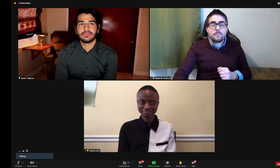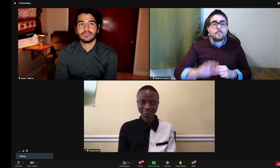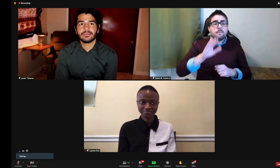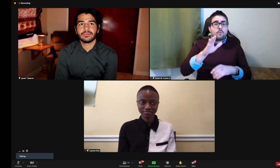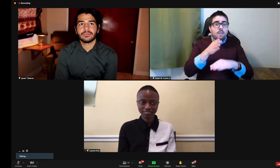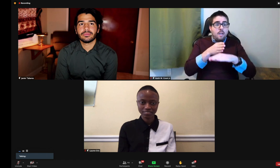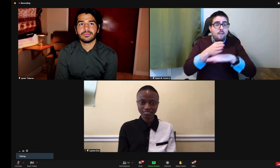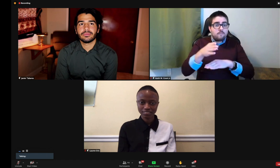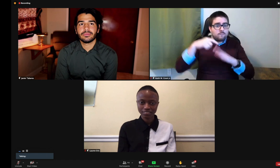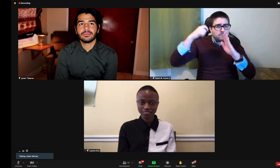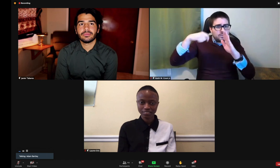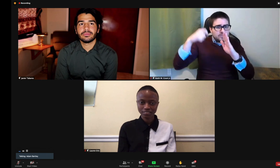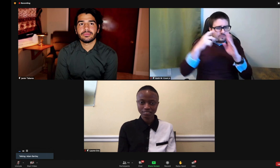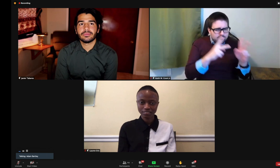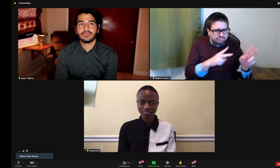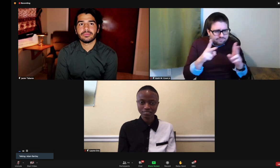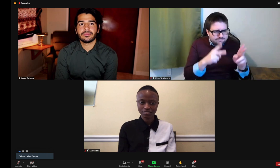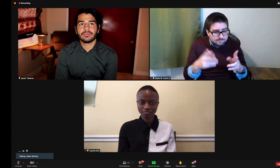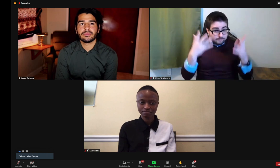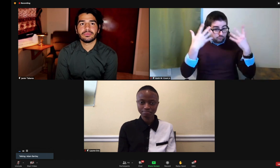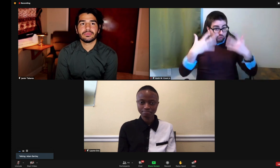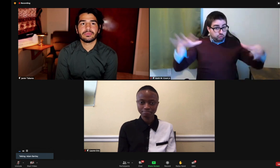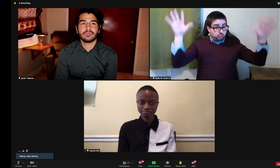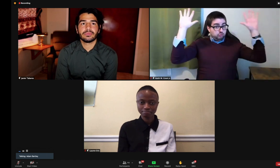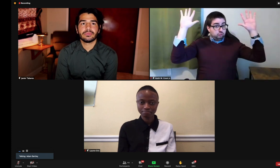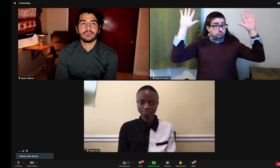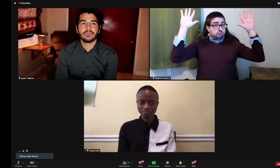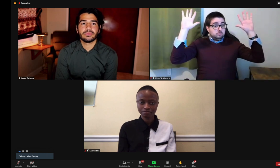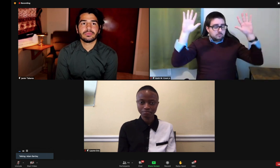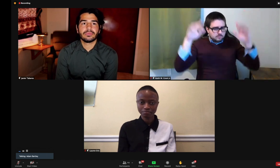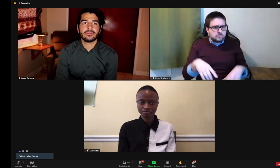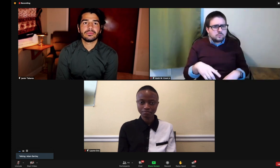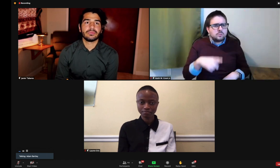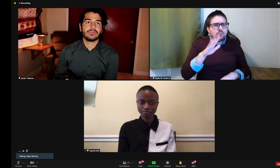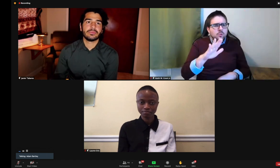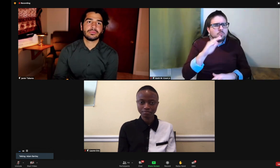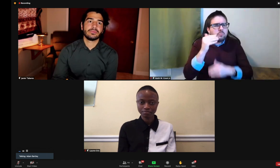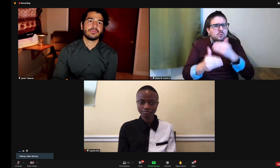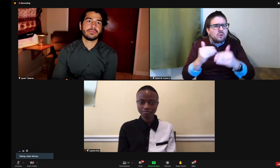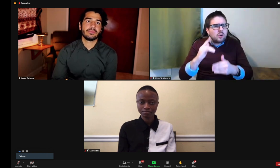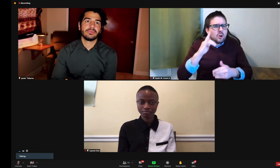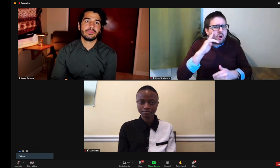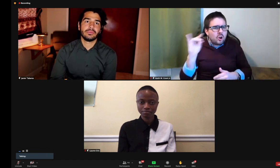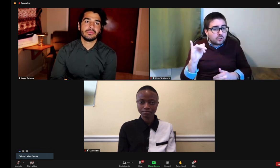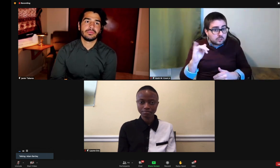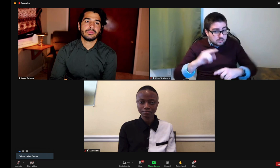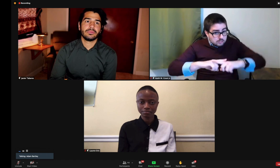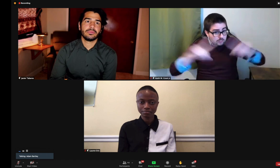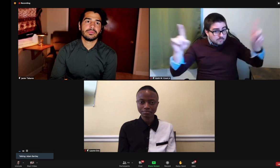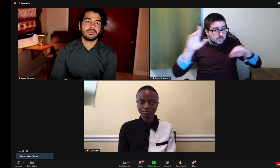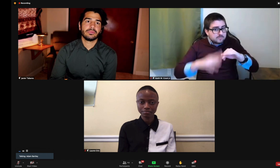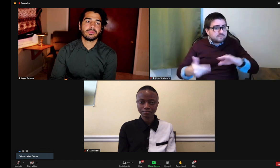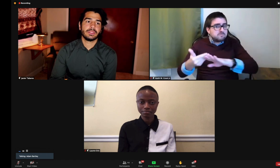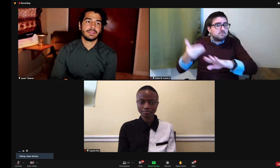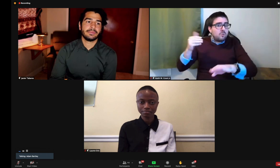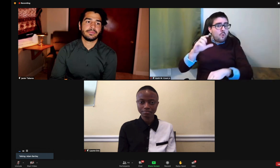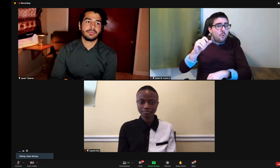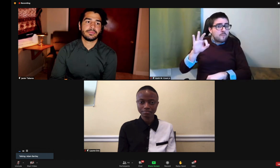The first question is, after the filming and the editing was done, tell me a little more about your post-production process.